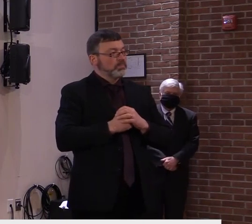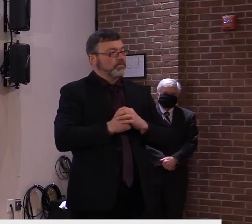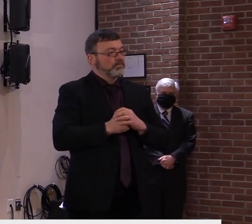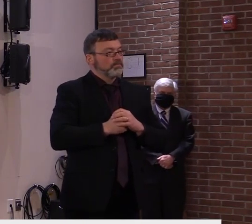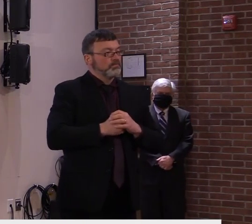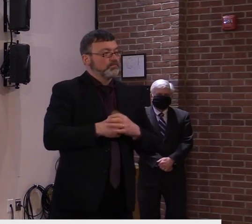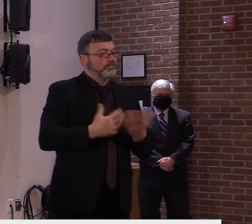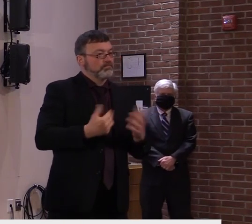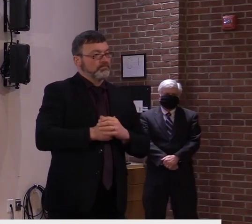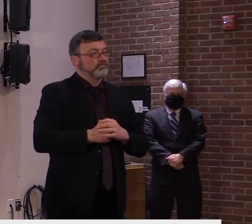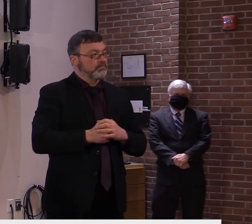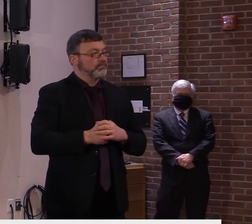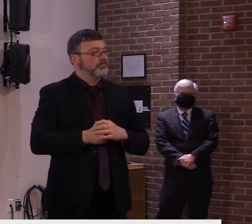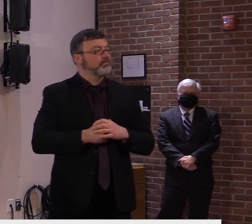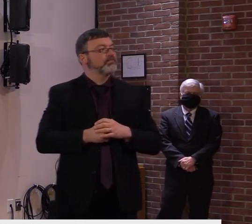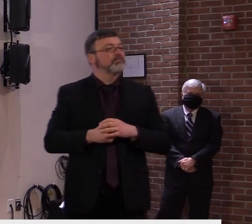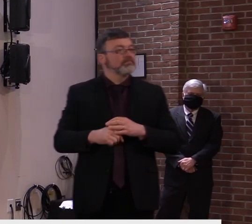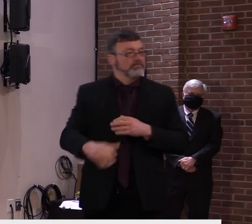Great. Thank you for your time.